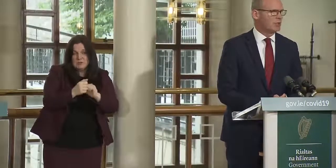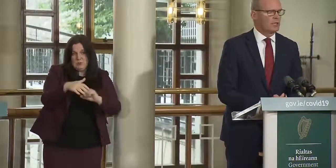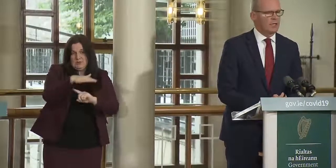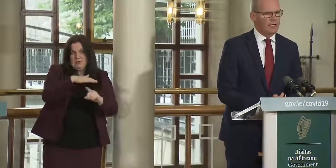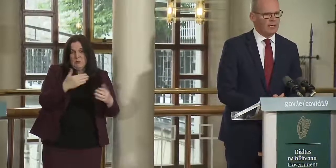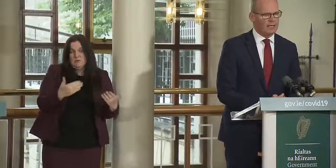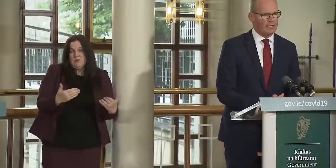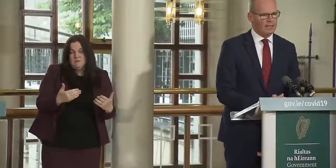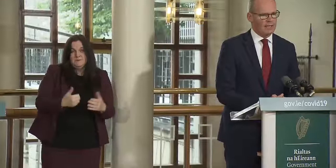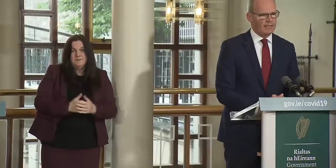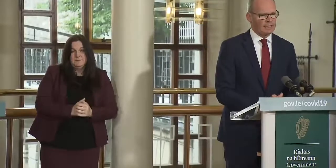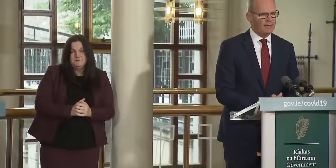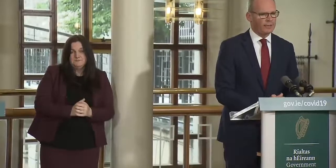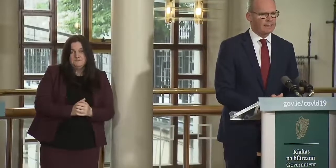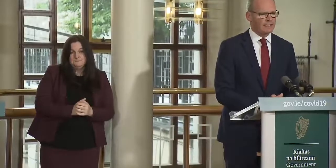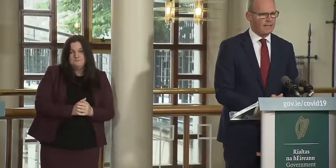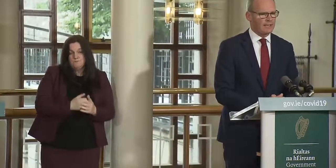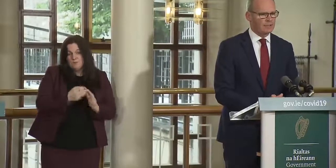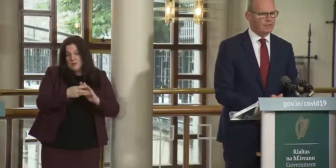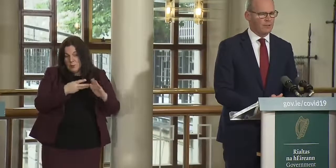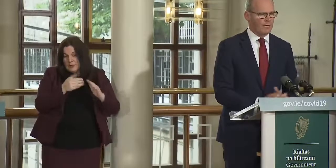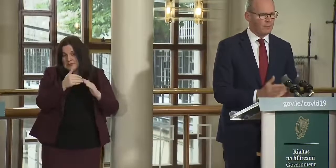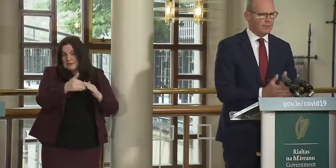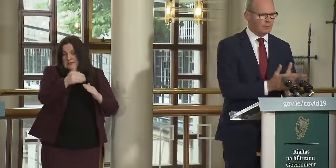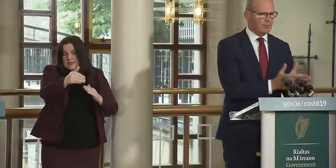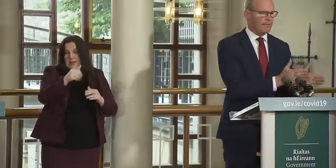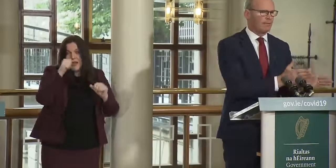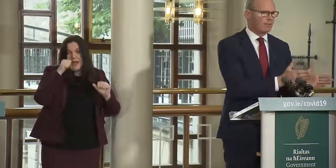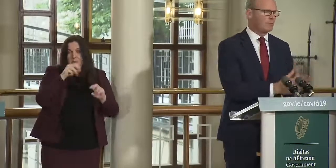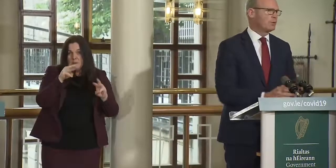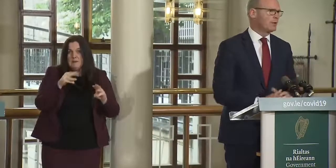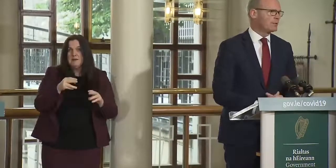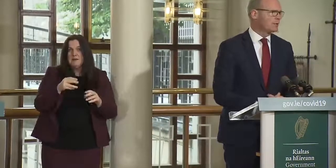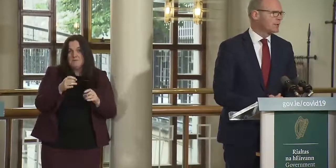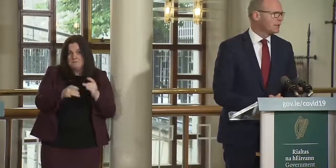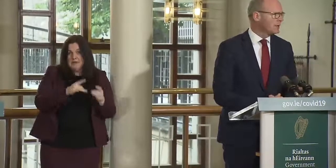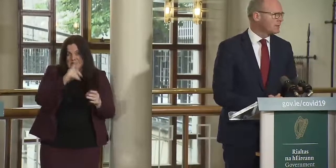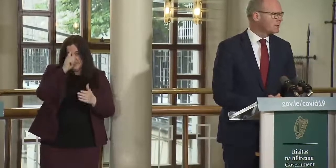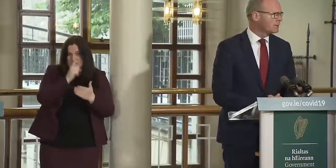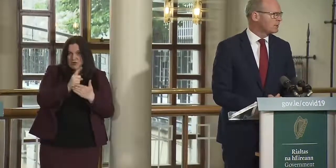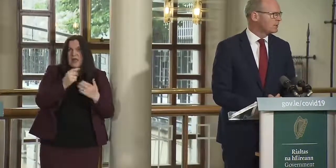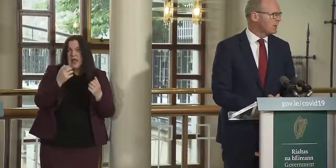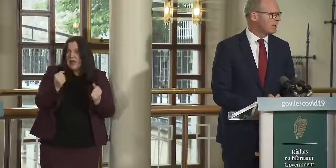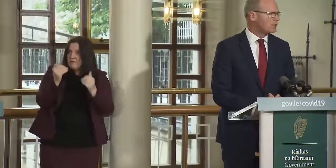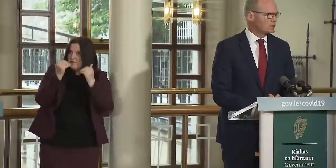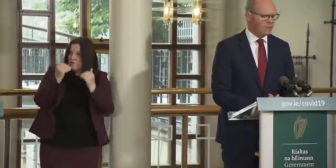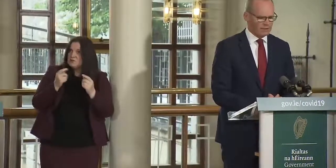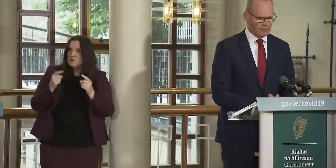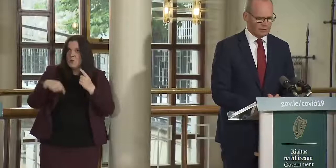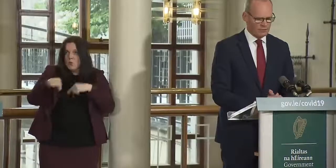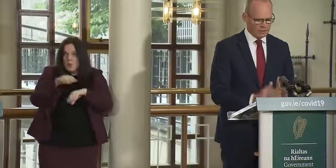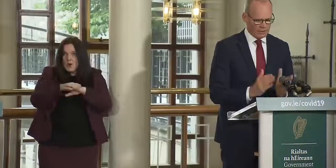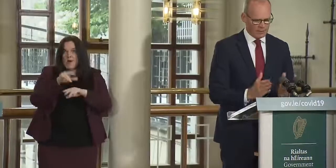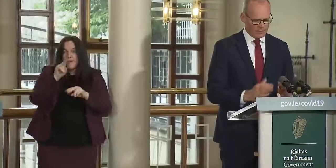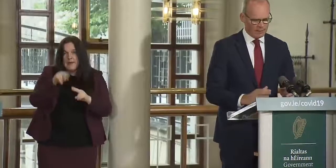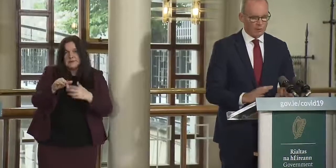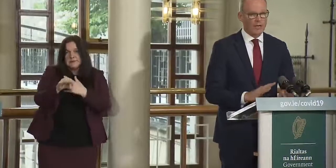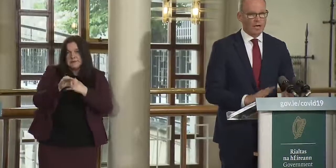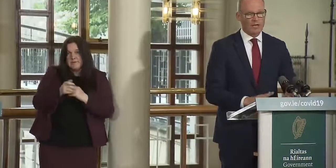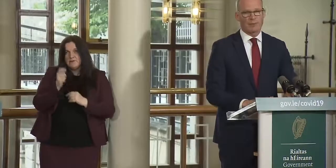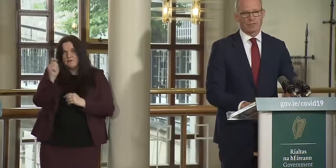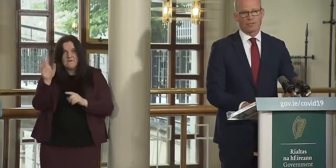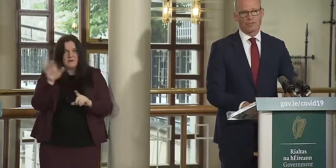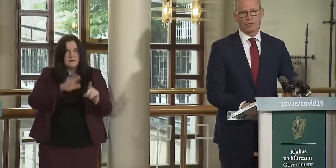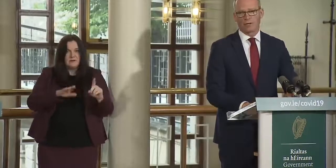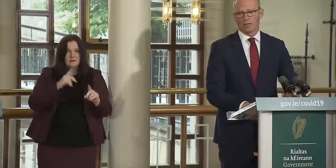position uh uh in the weeks ahead to allow people to make informed choices as to where they should travel to uh